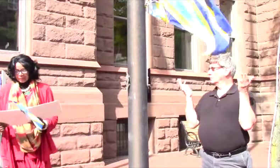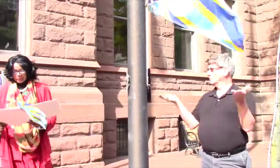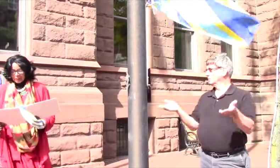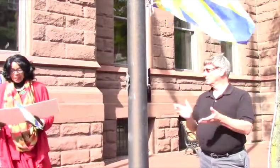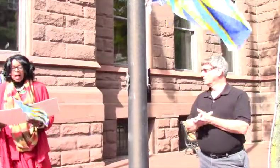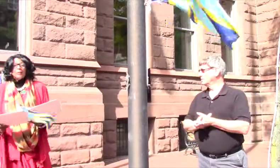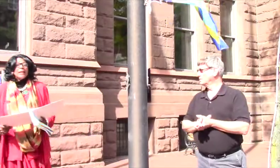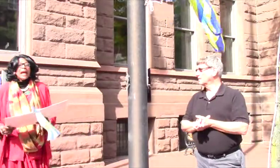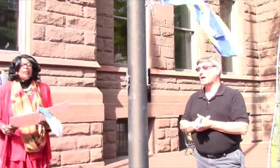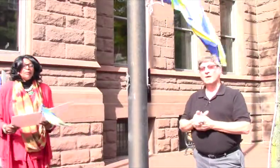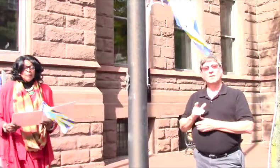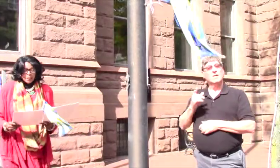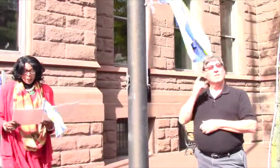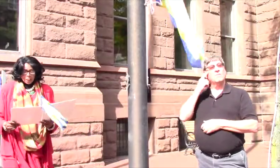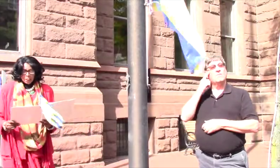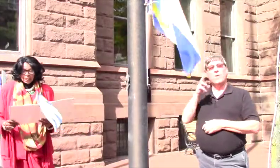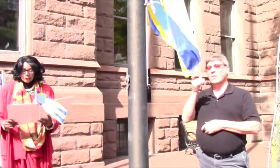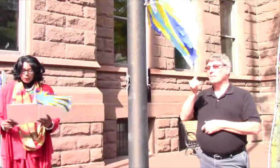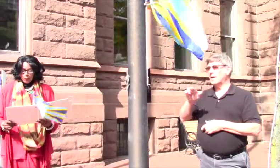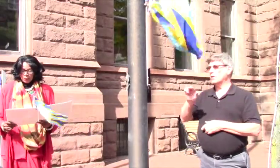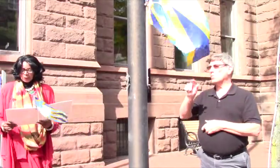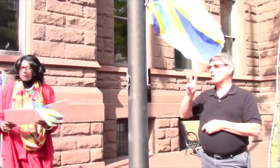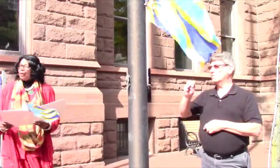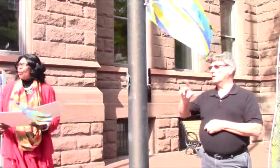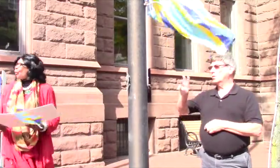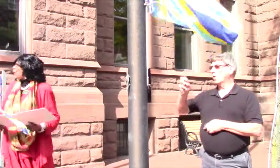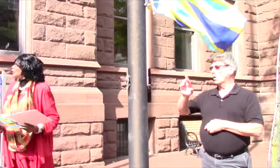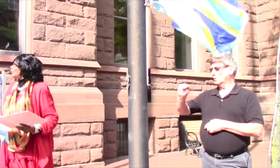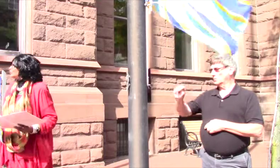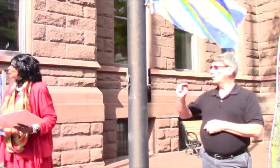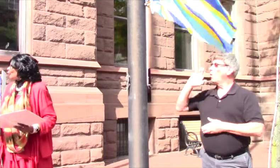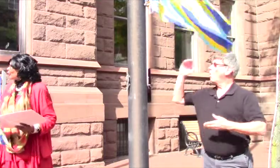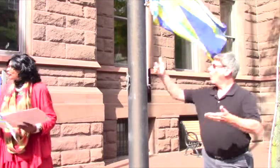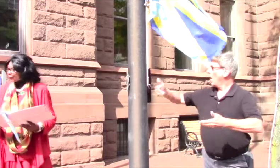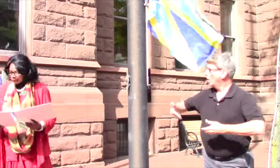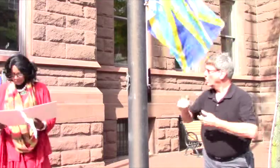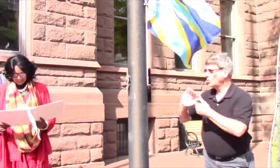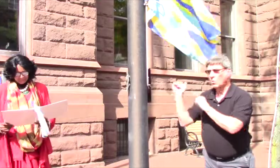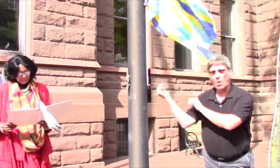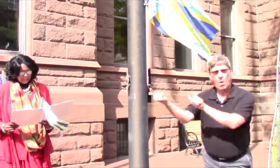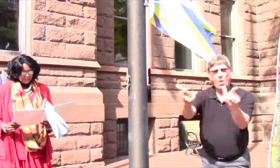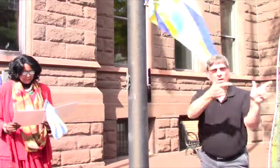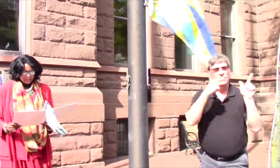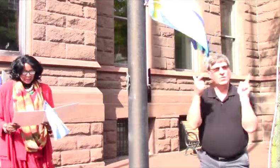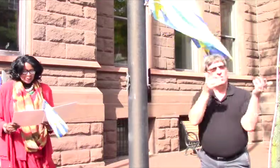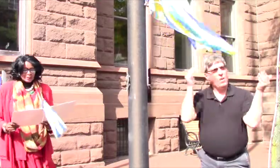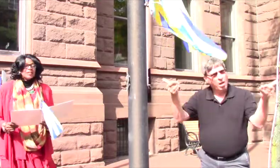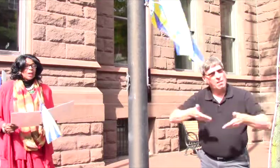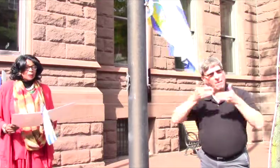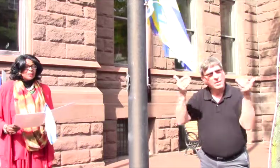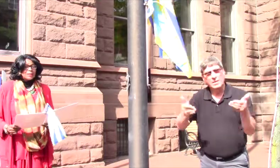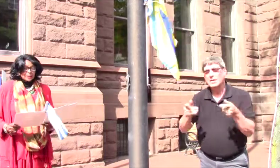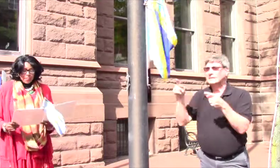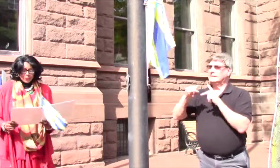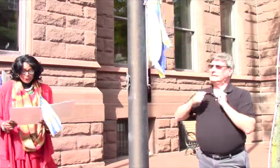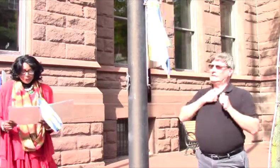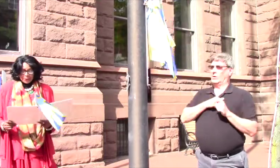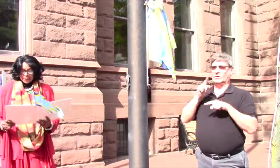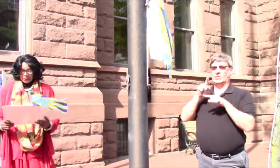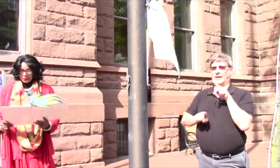On behalf of Mayor Ludley Warren, welcome to Longview. She's sorry she's unable to be here